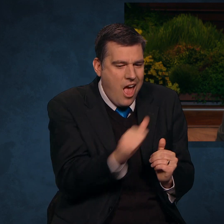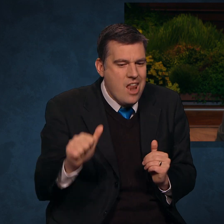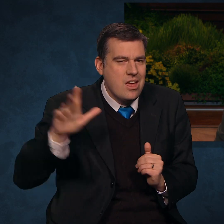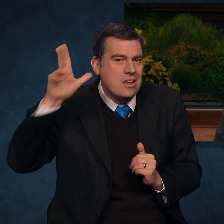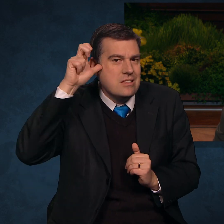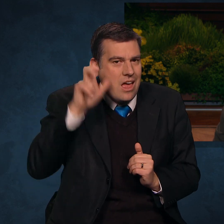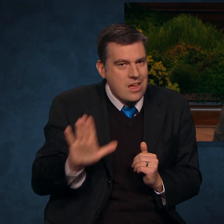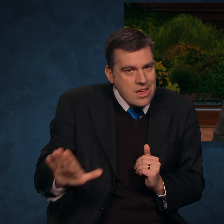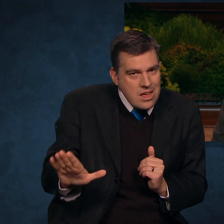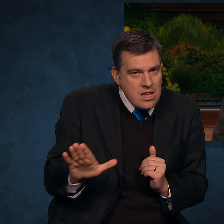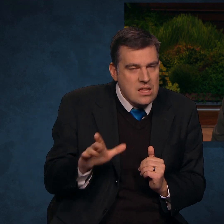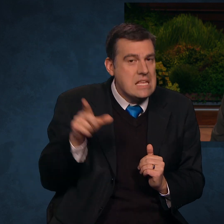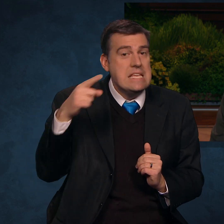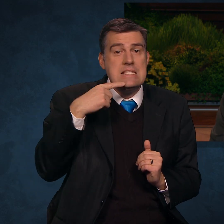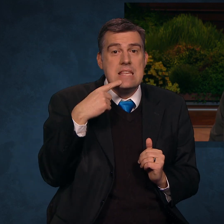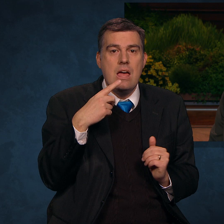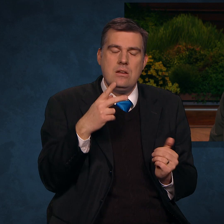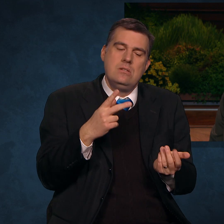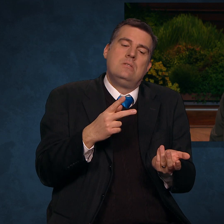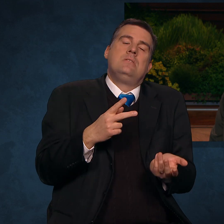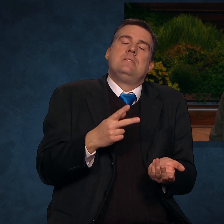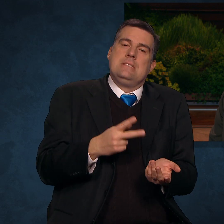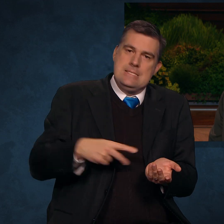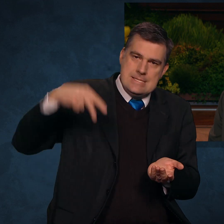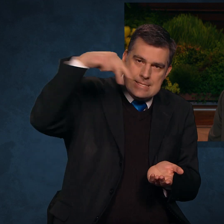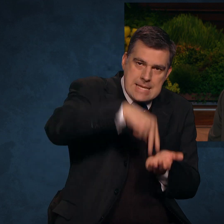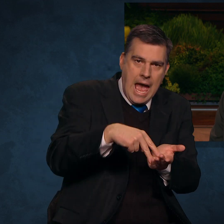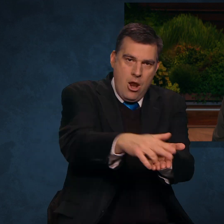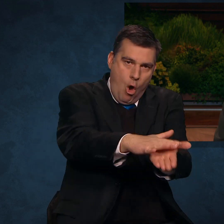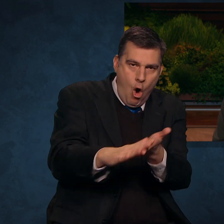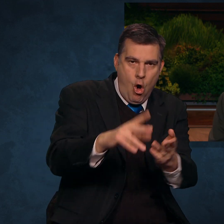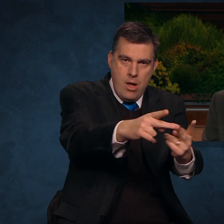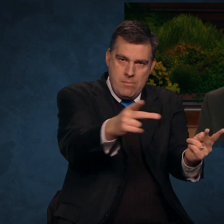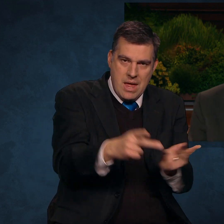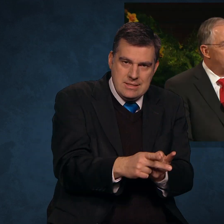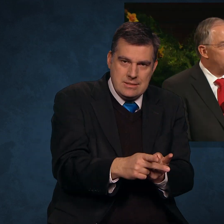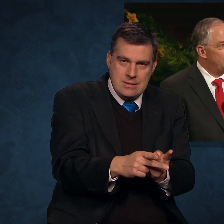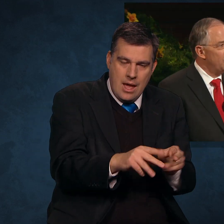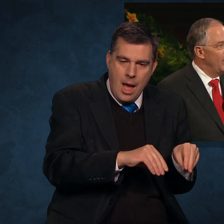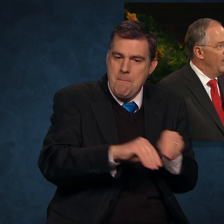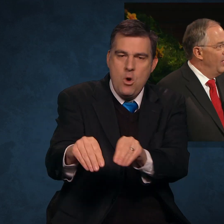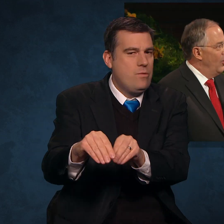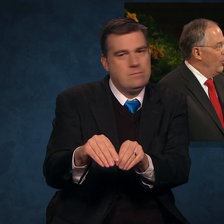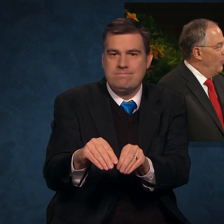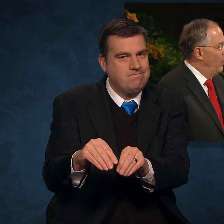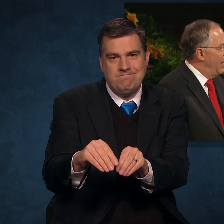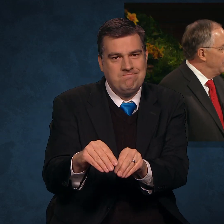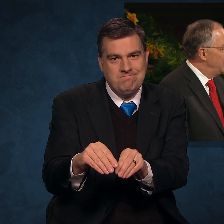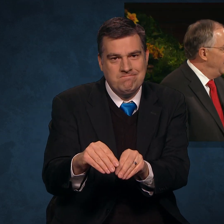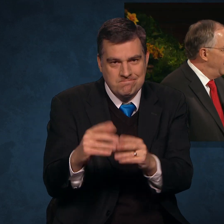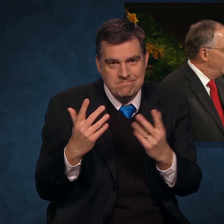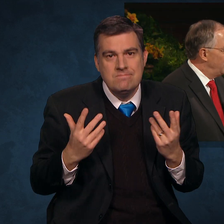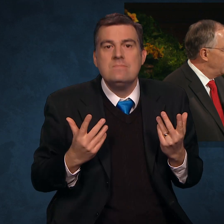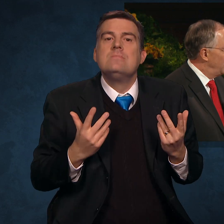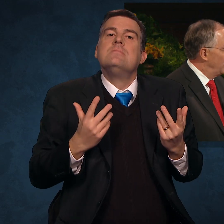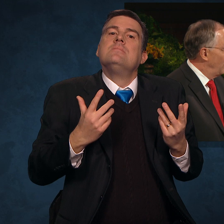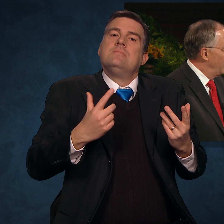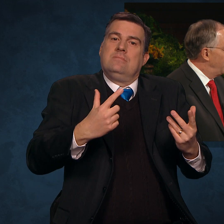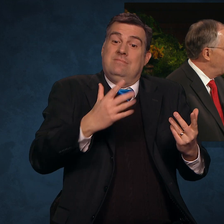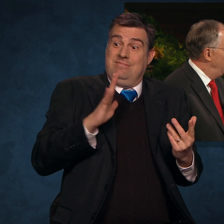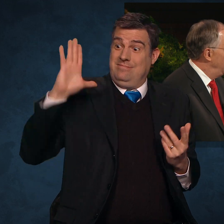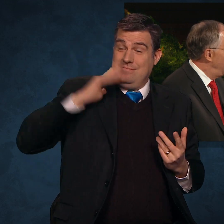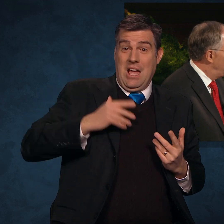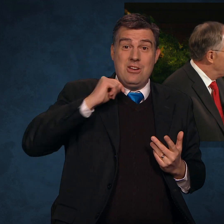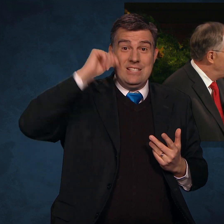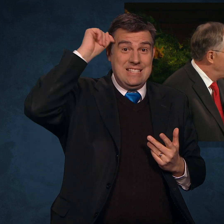said, Stand in holy places and be not moved. When I was a teenager, there were